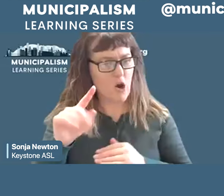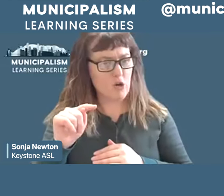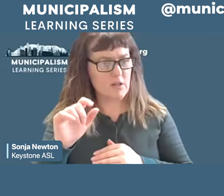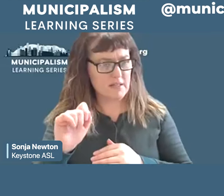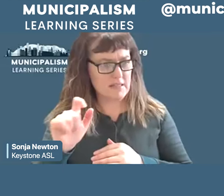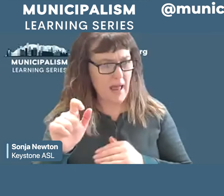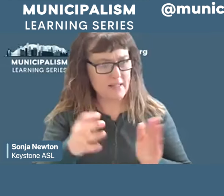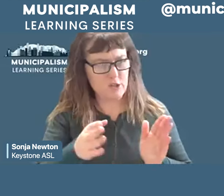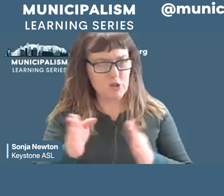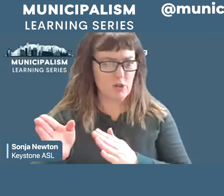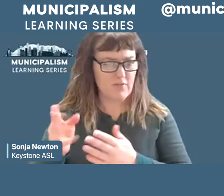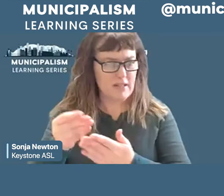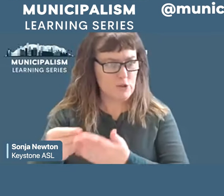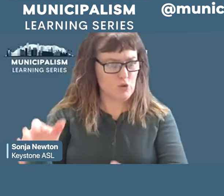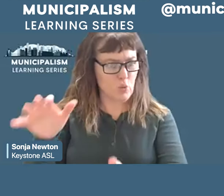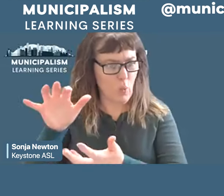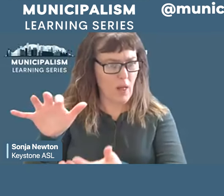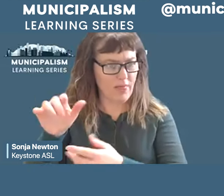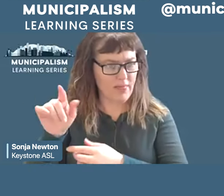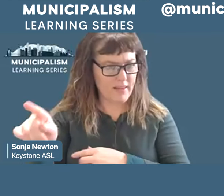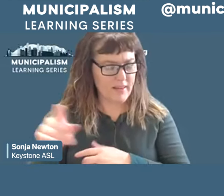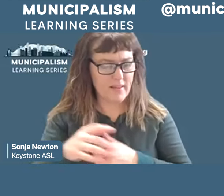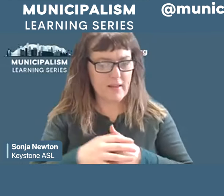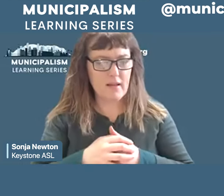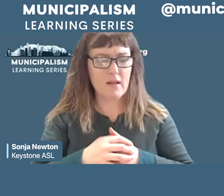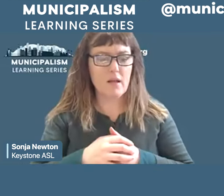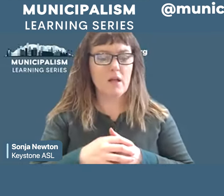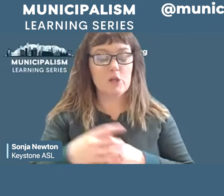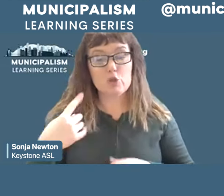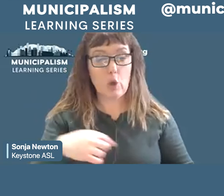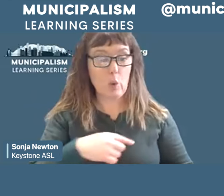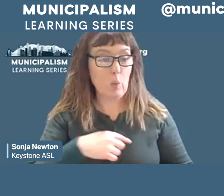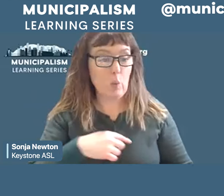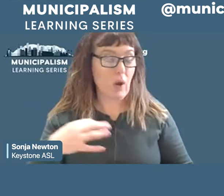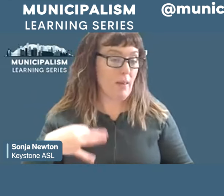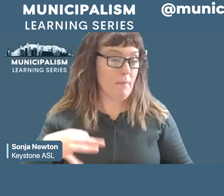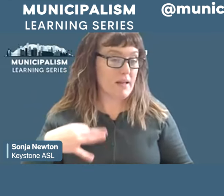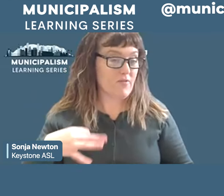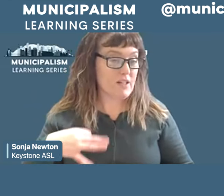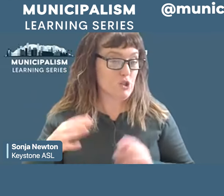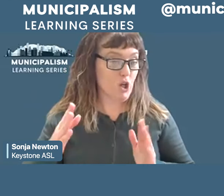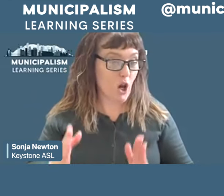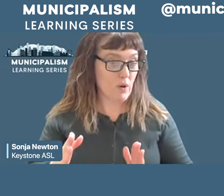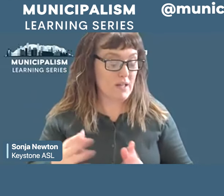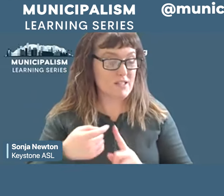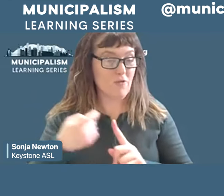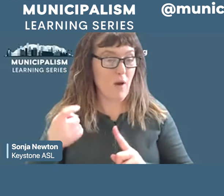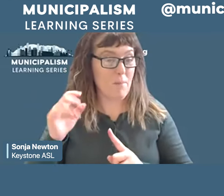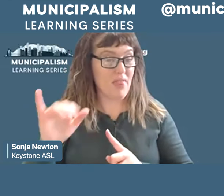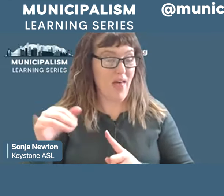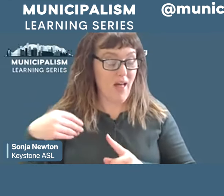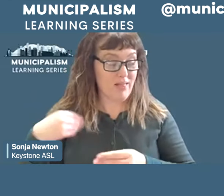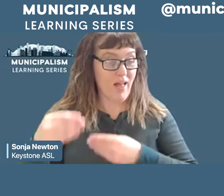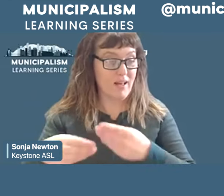We are, it seems to me, the beneficiaries of this legacy that these